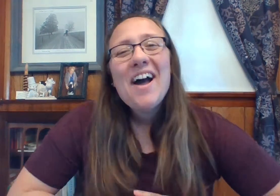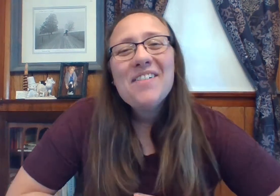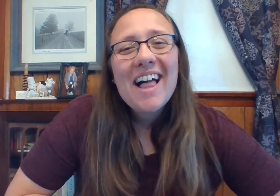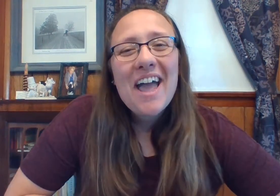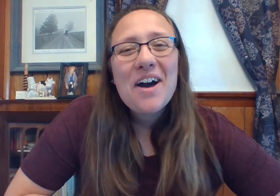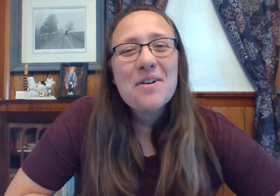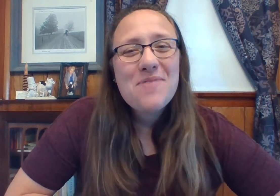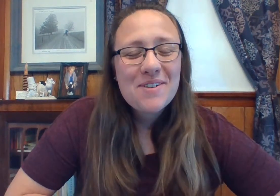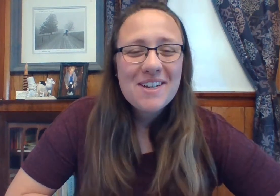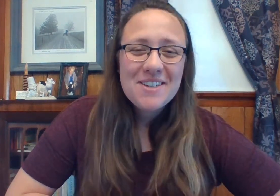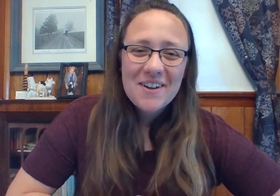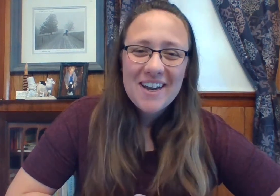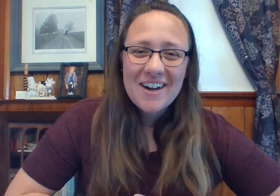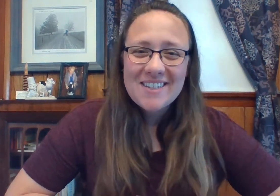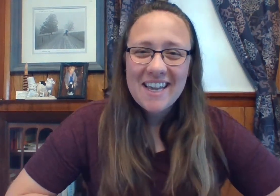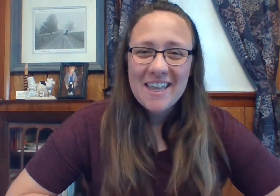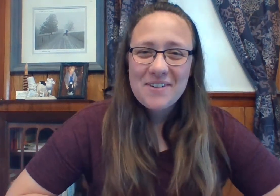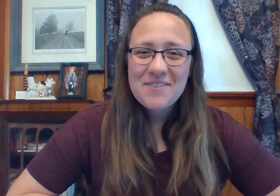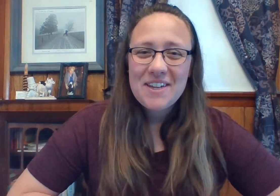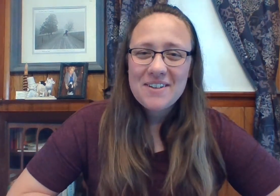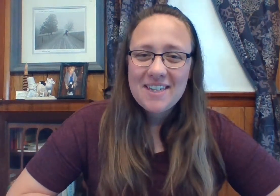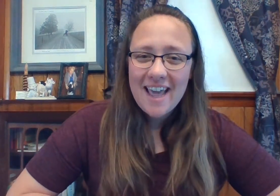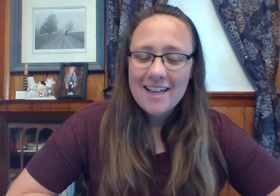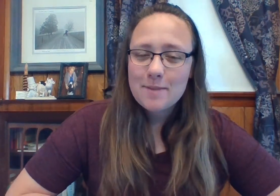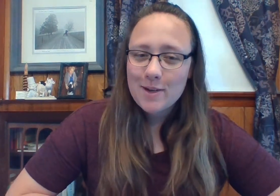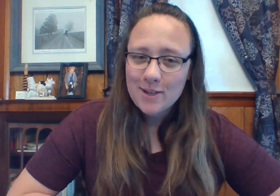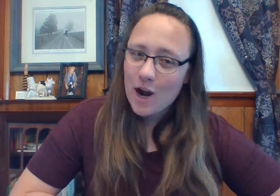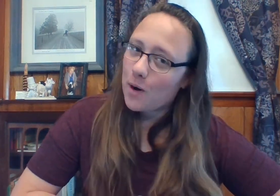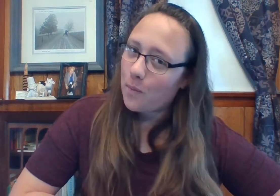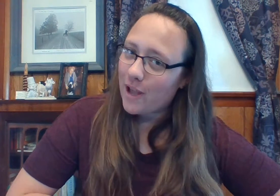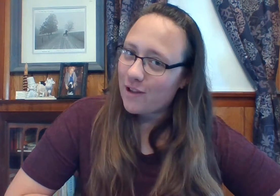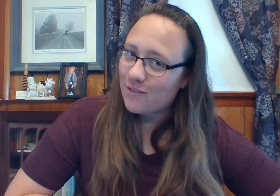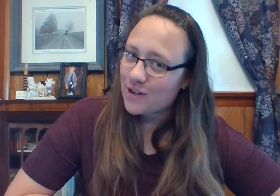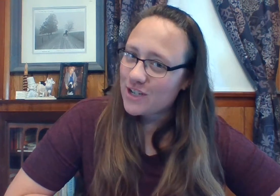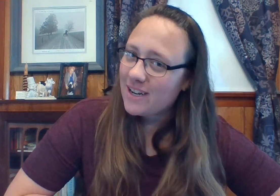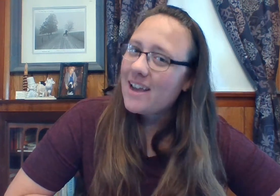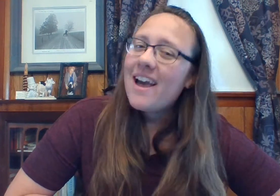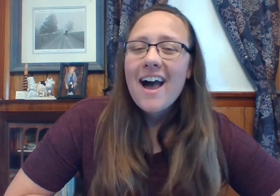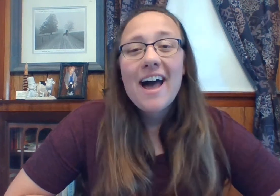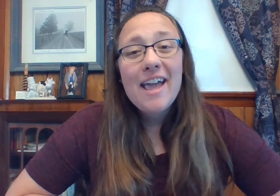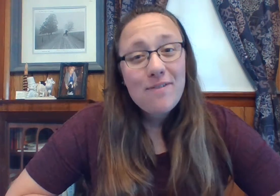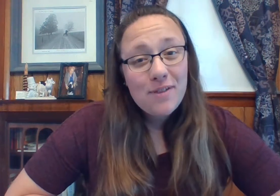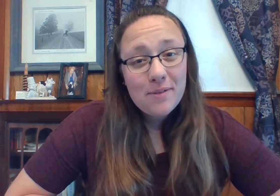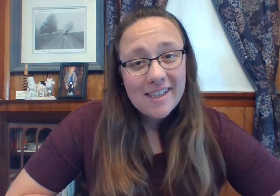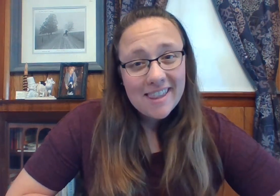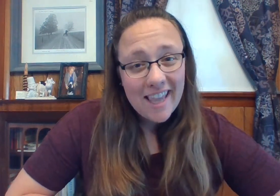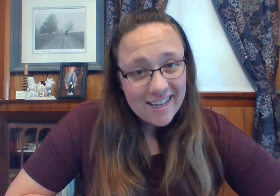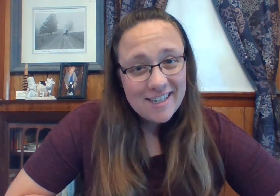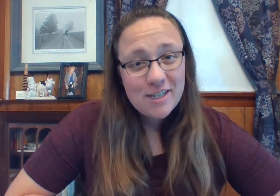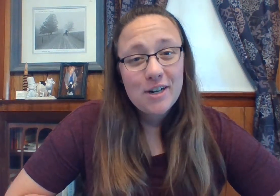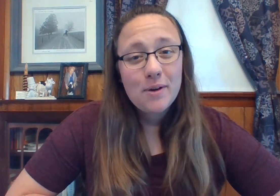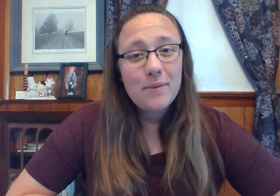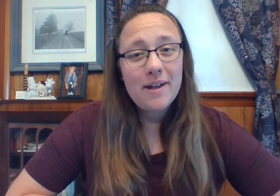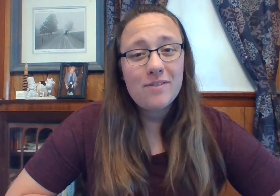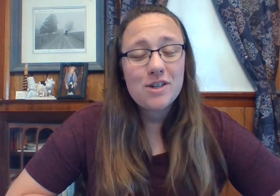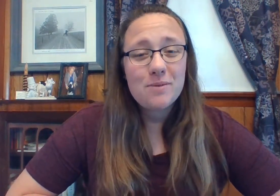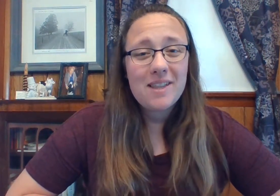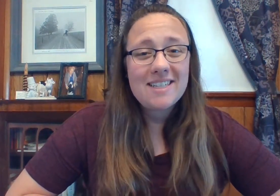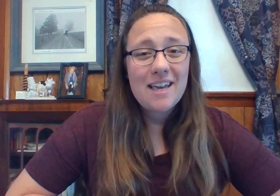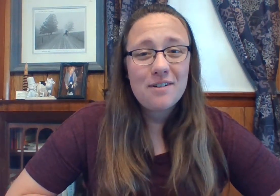Well, I hope you enjoyed our sign language video today, especially our whale version. If you would like to share your whale version with us, head